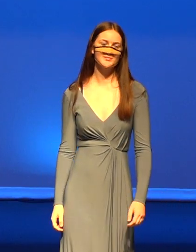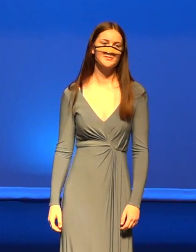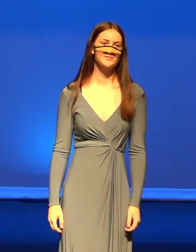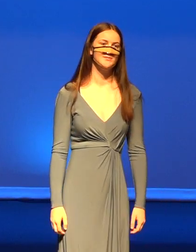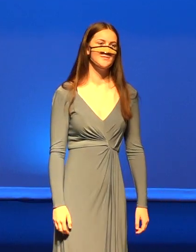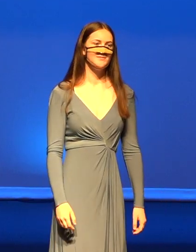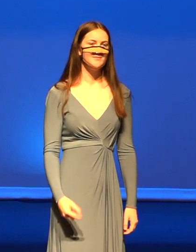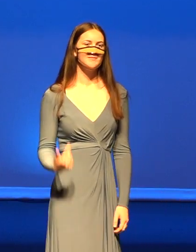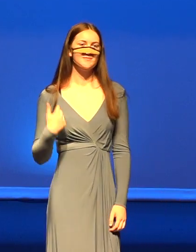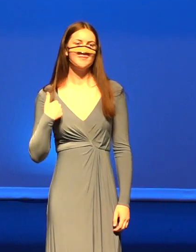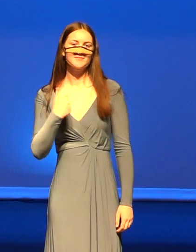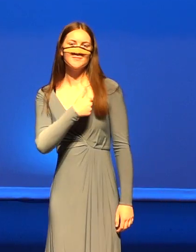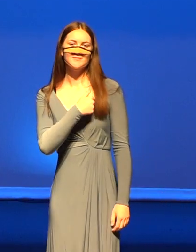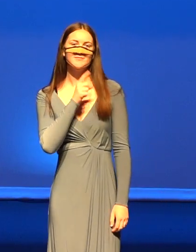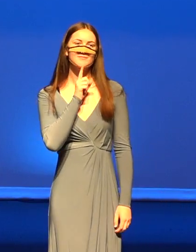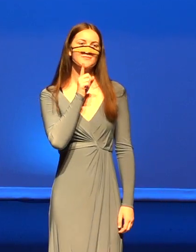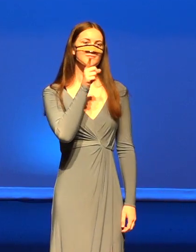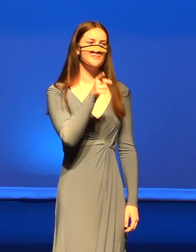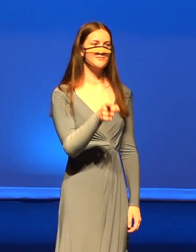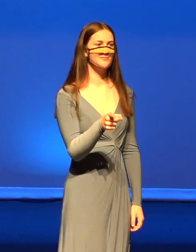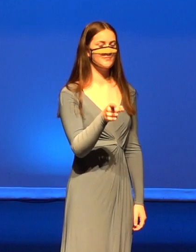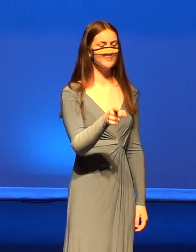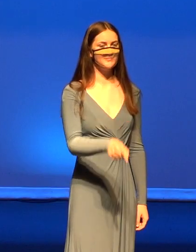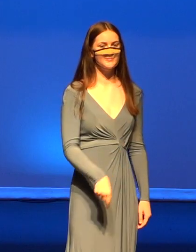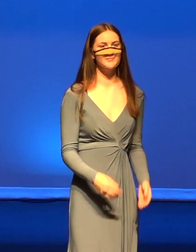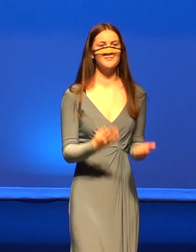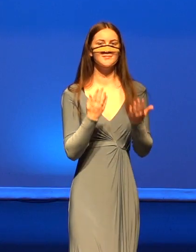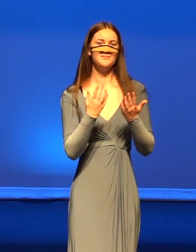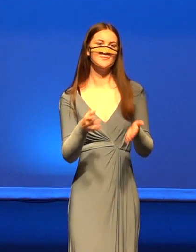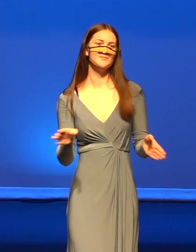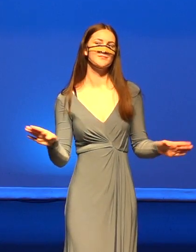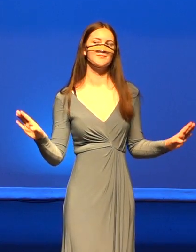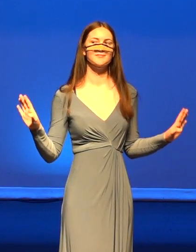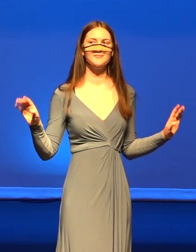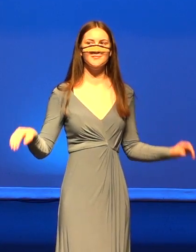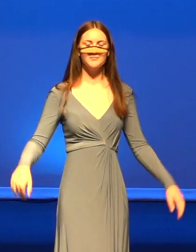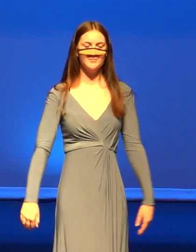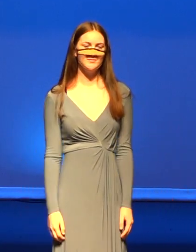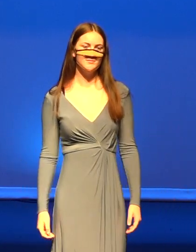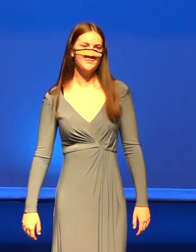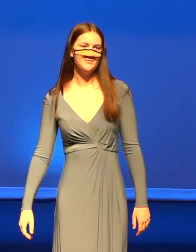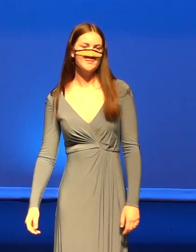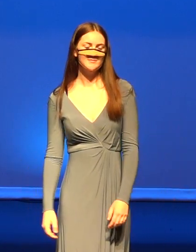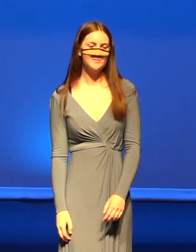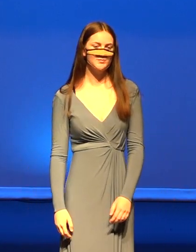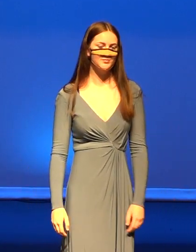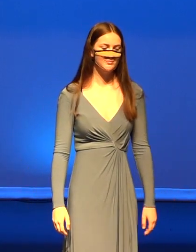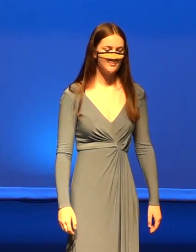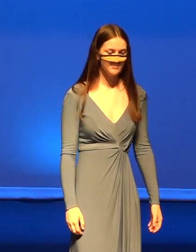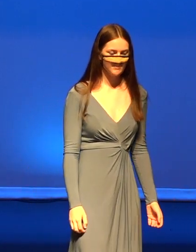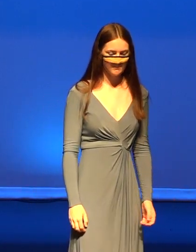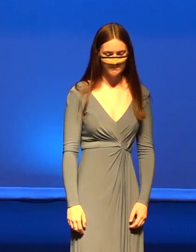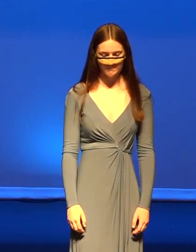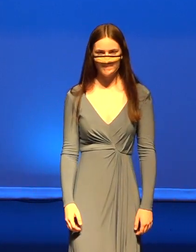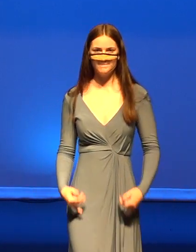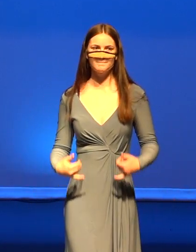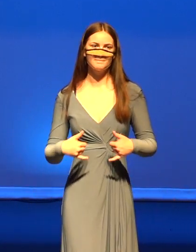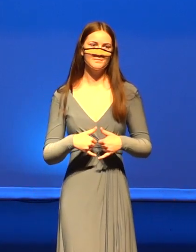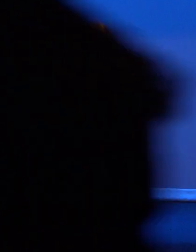over now. Go on and take a bow. Ah, ah, ah. Ah, Oh, on